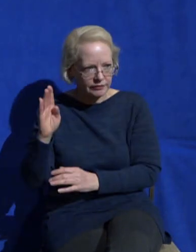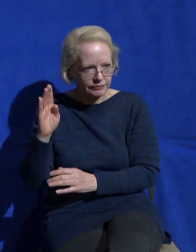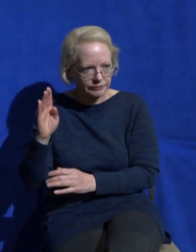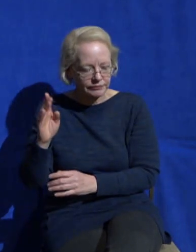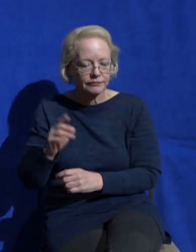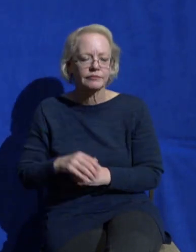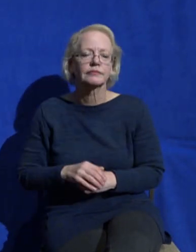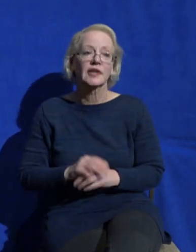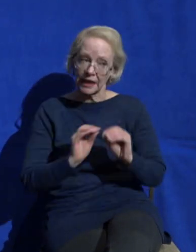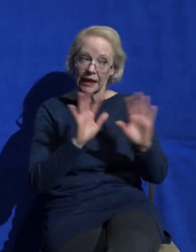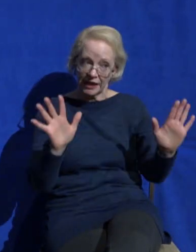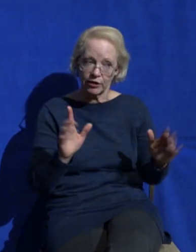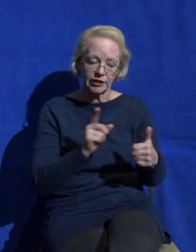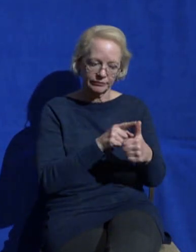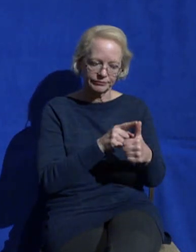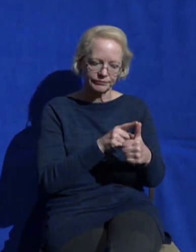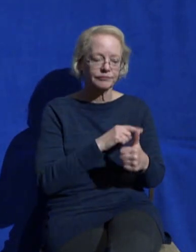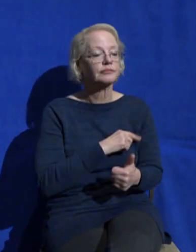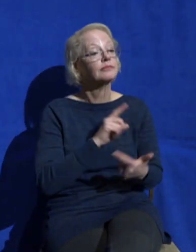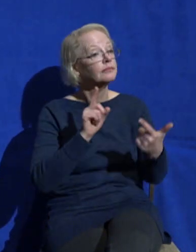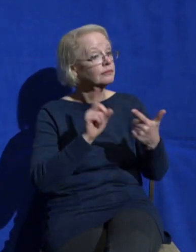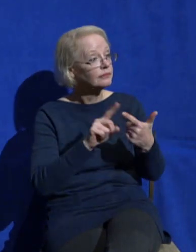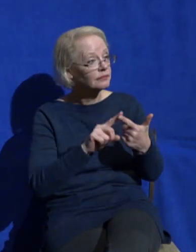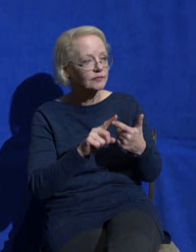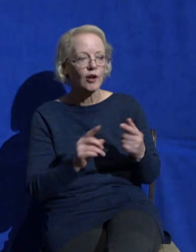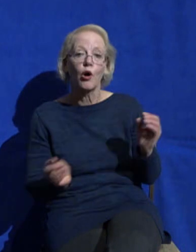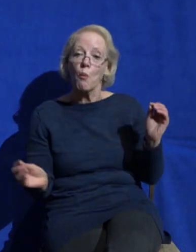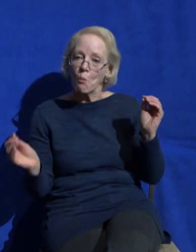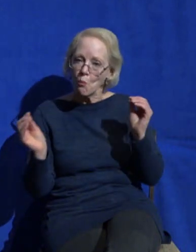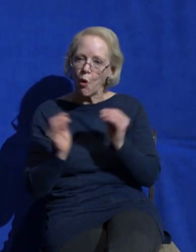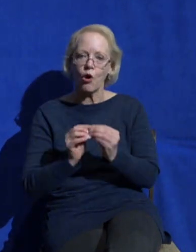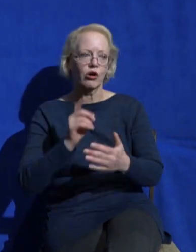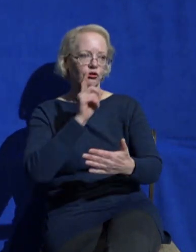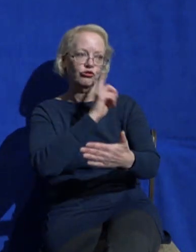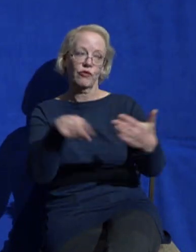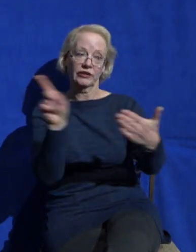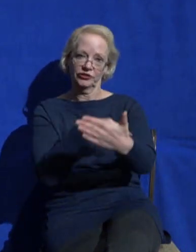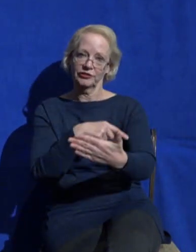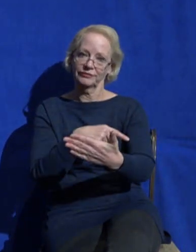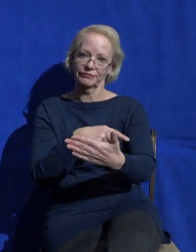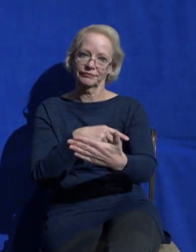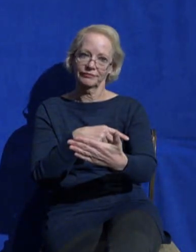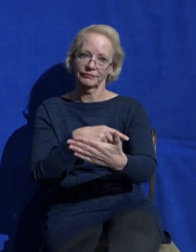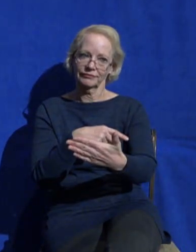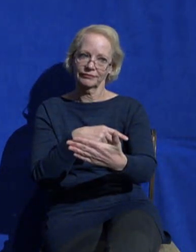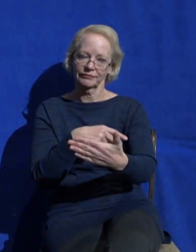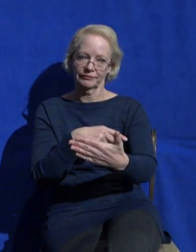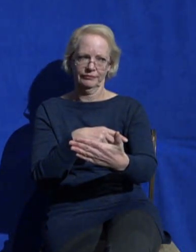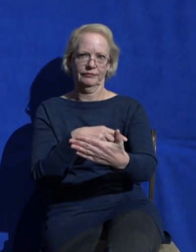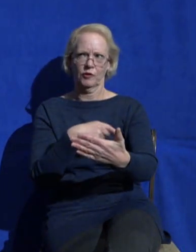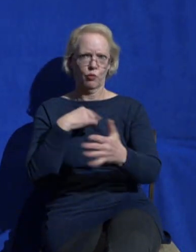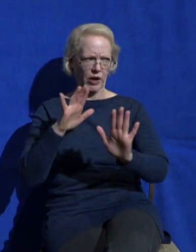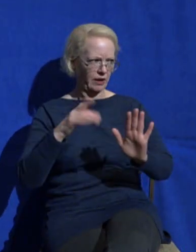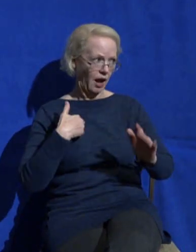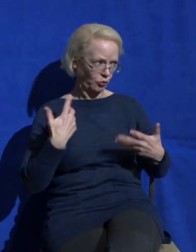he wants to give you more correction as you prioritize intimacy with him which may sound a little bit weird like who wants more correction right